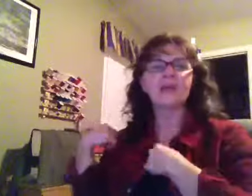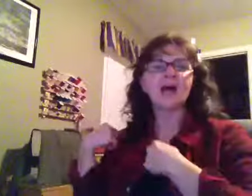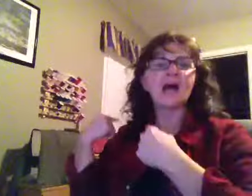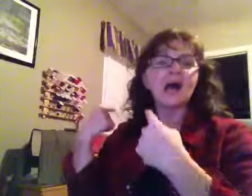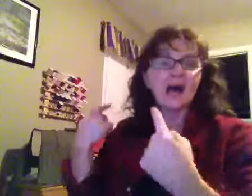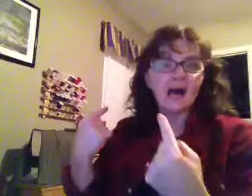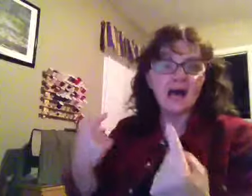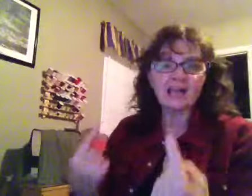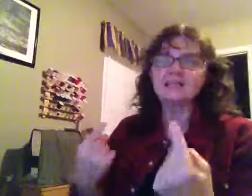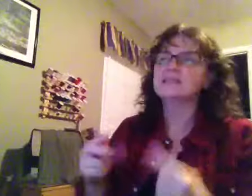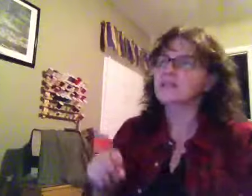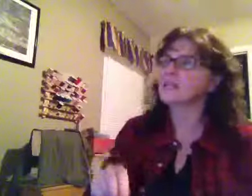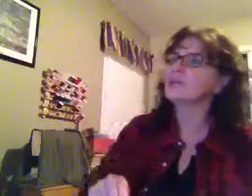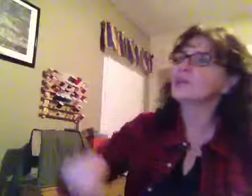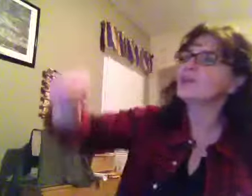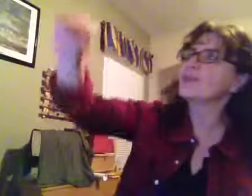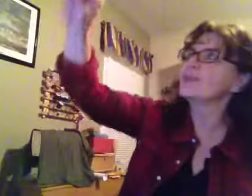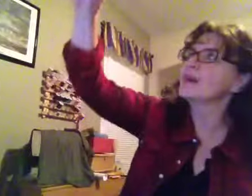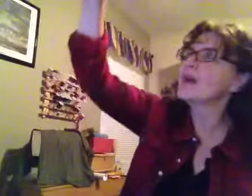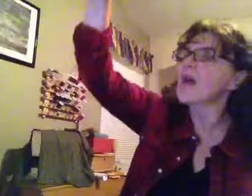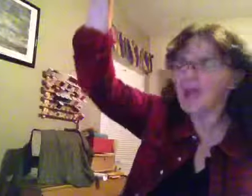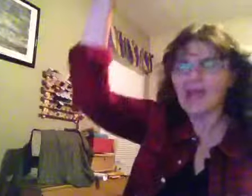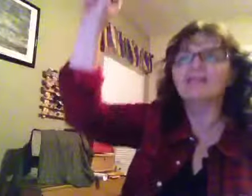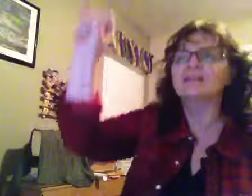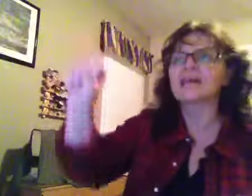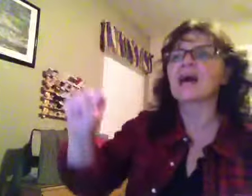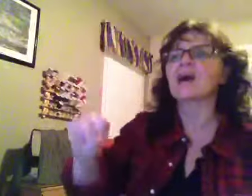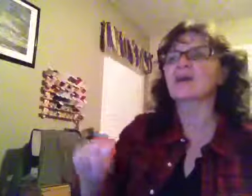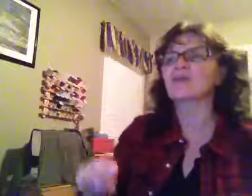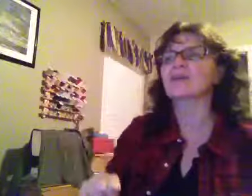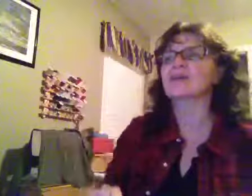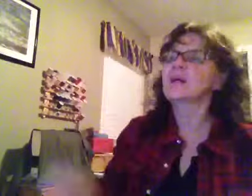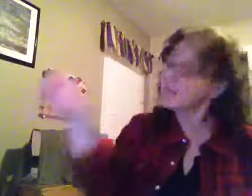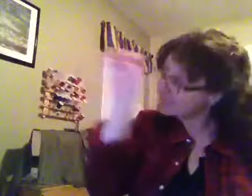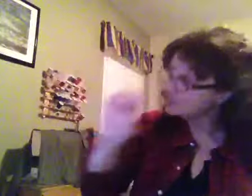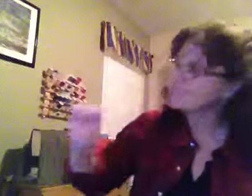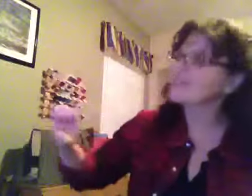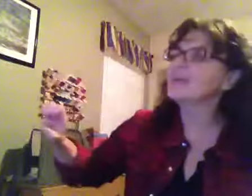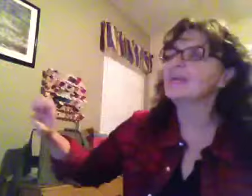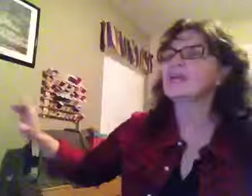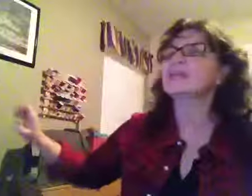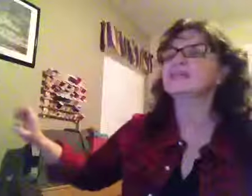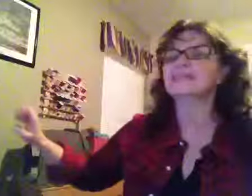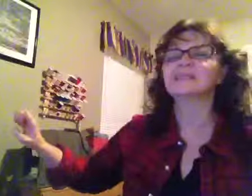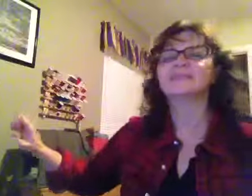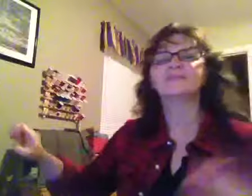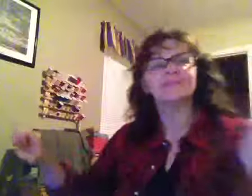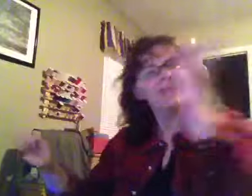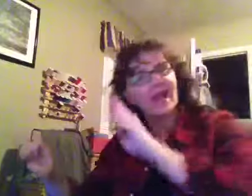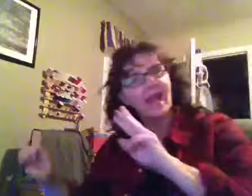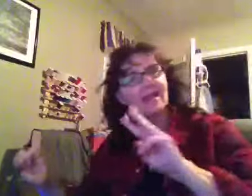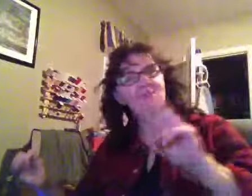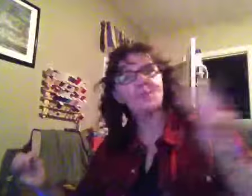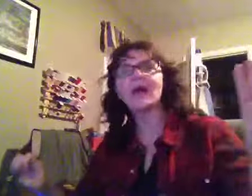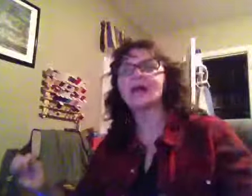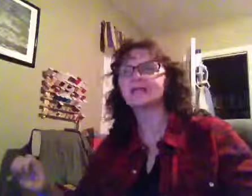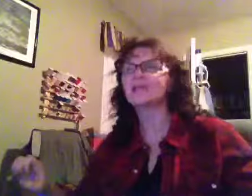call all around earth.